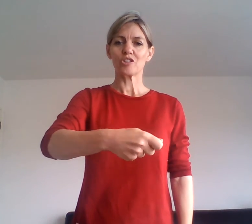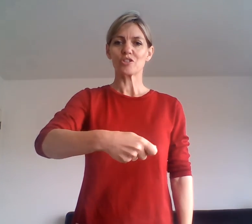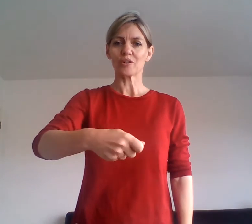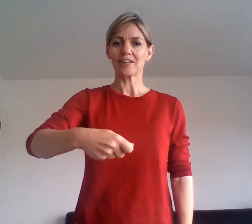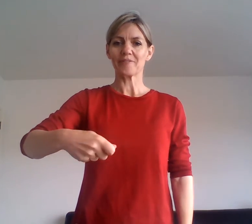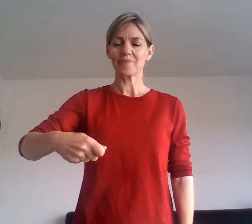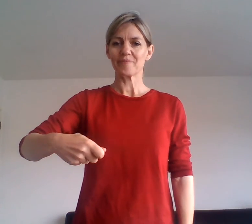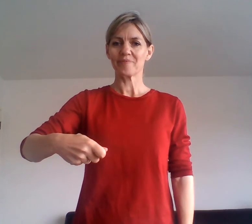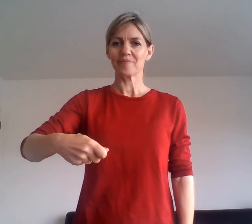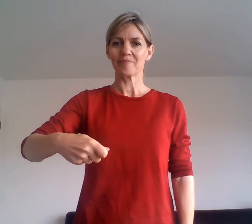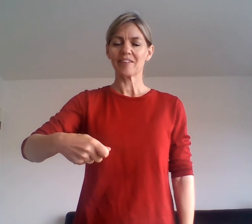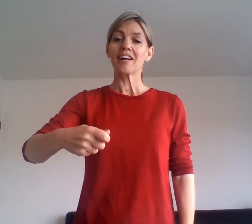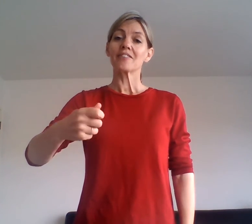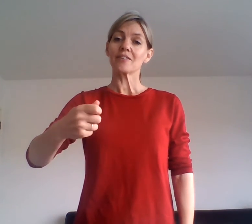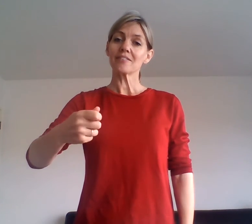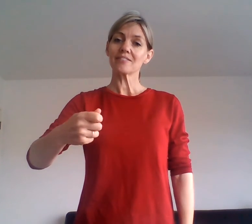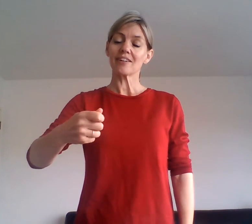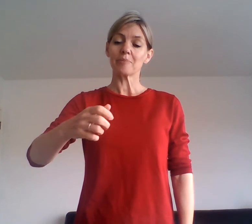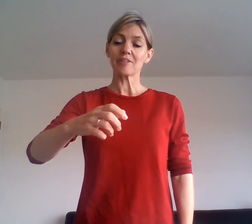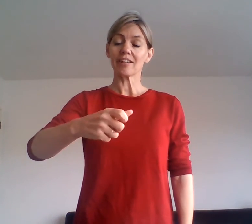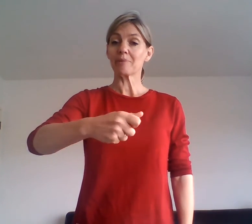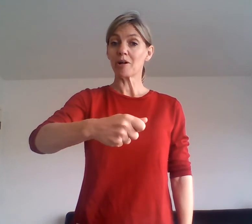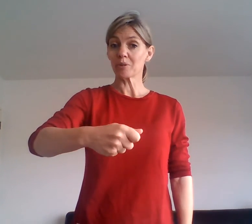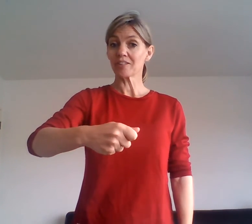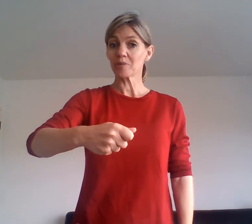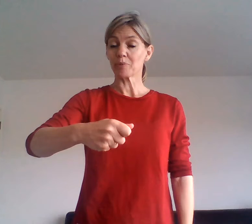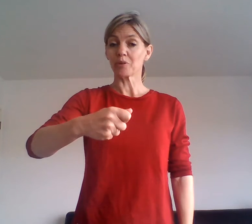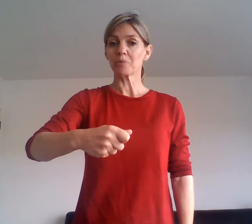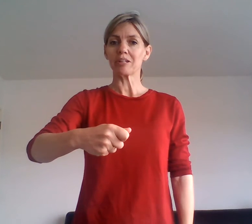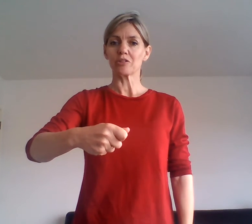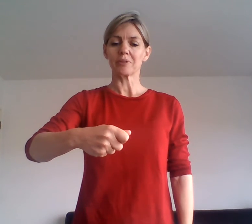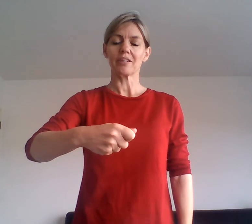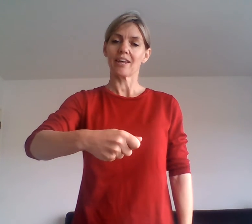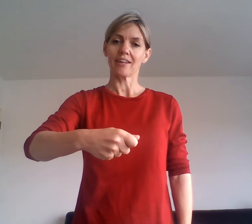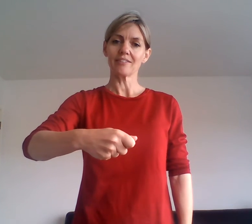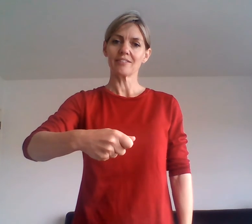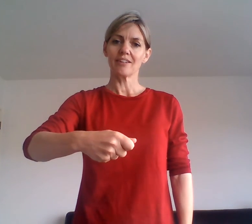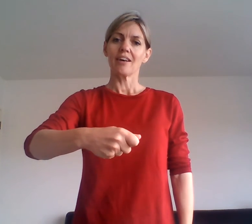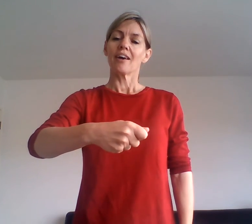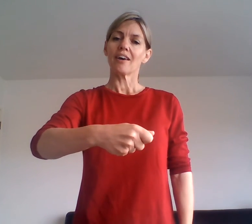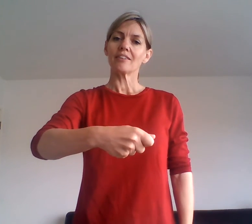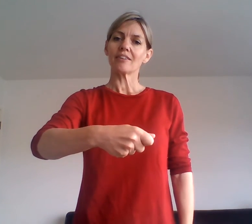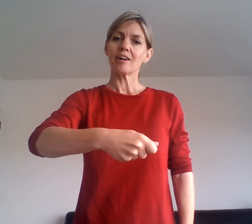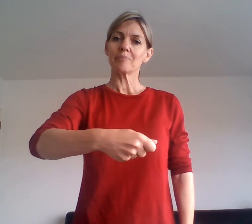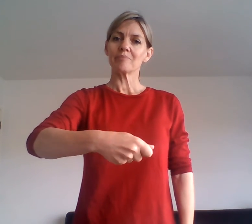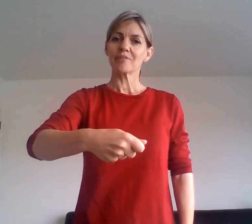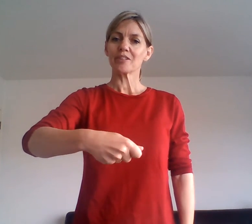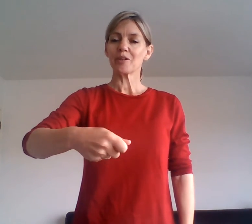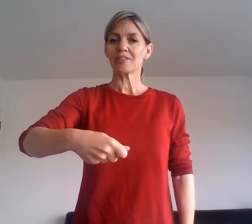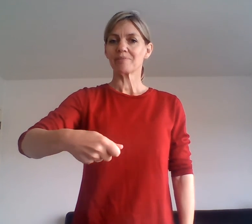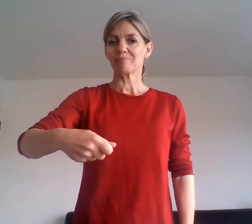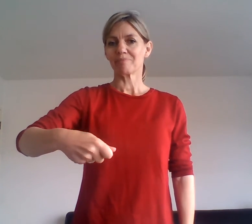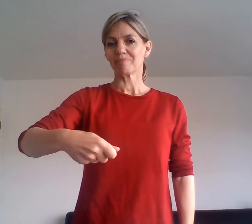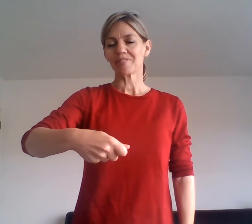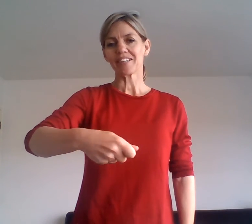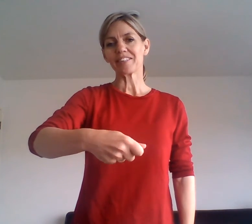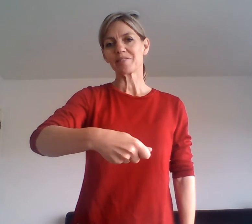Sugar. So this time it's like I'm holding a spoon with my dominant hand and I'm slowly, slightly